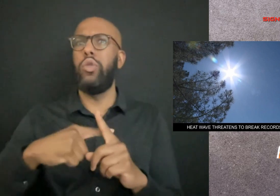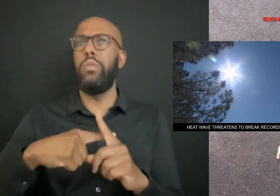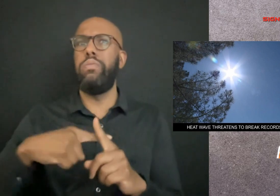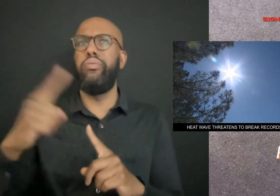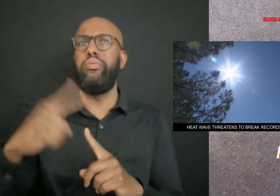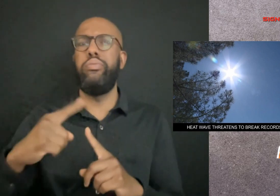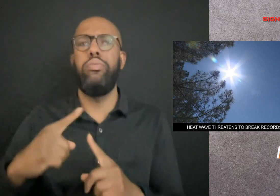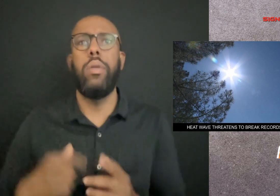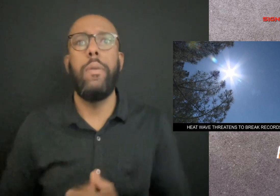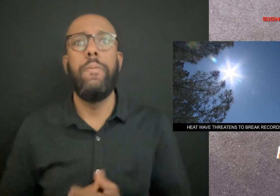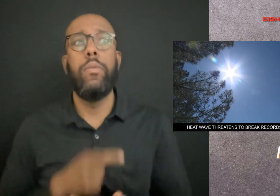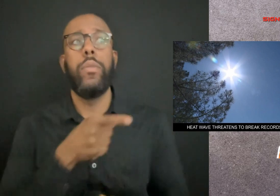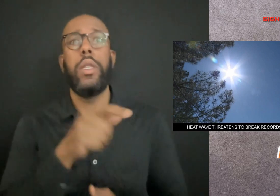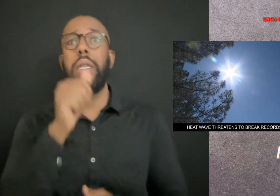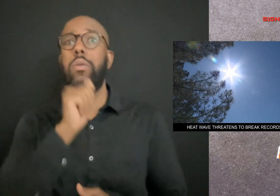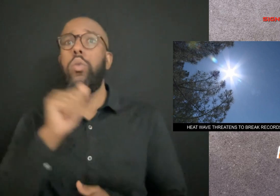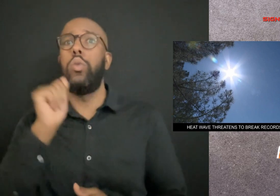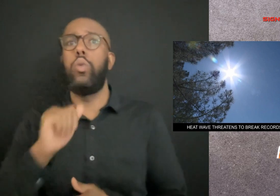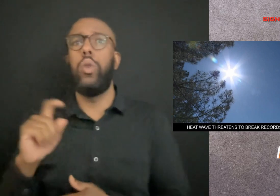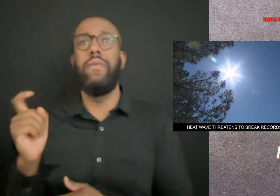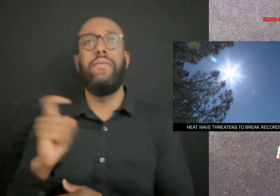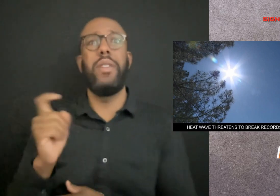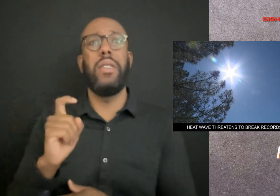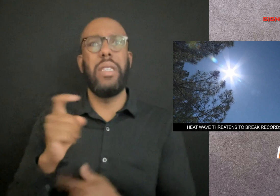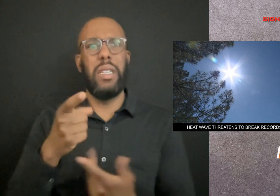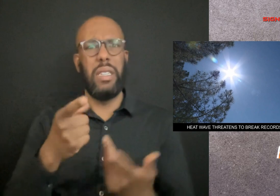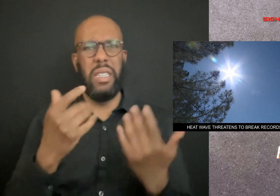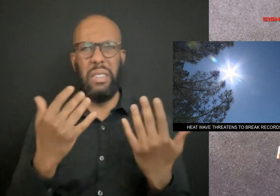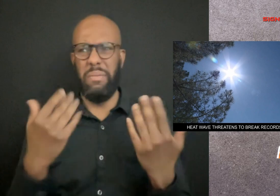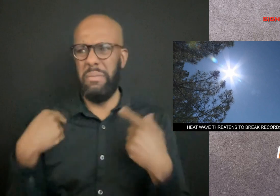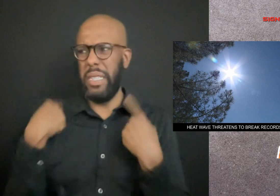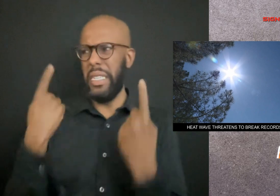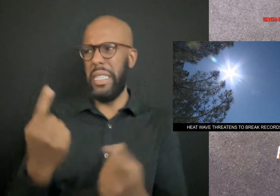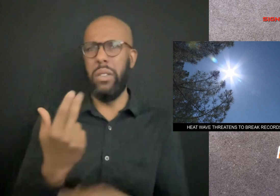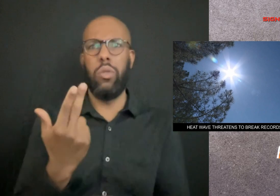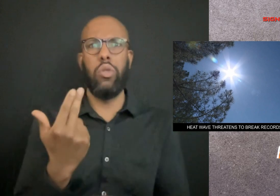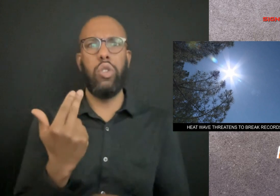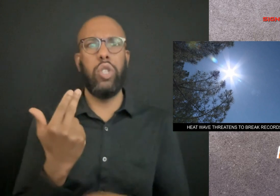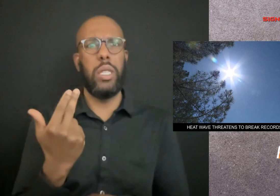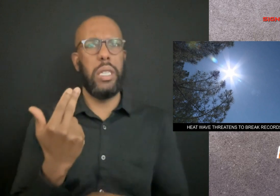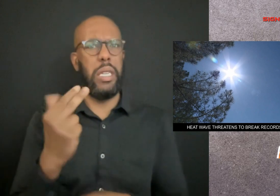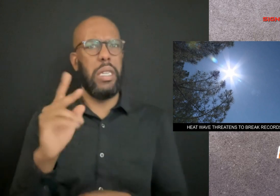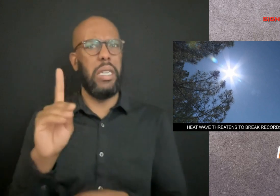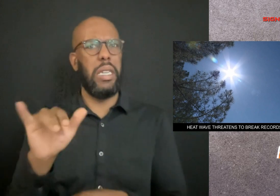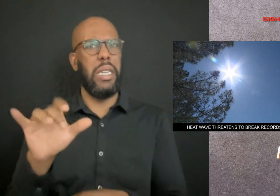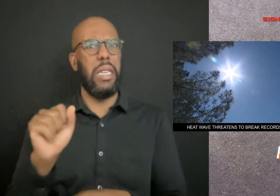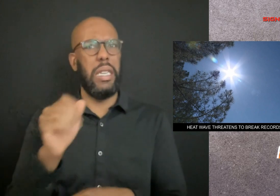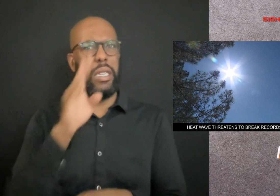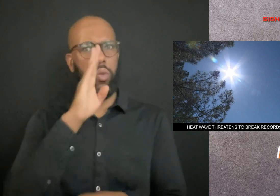In Phoenix, it's been 13 straight days of temperatures above 110 degrees.